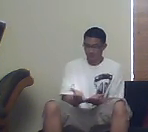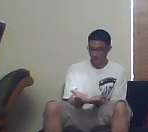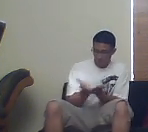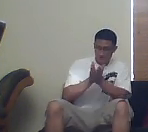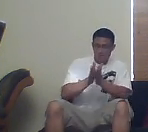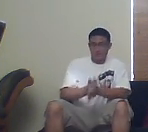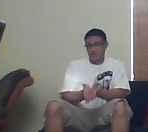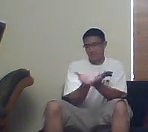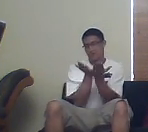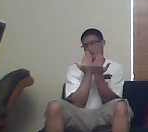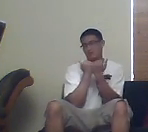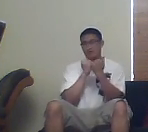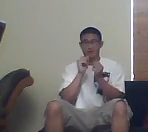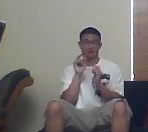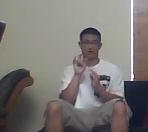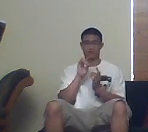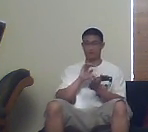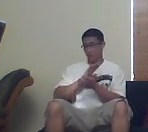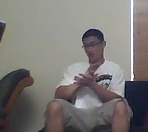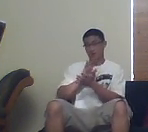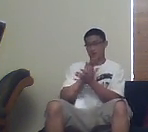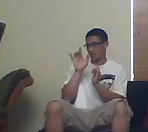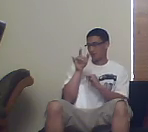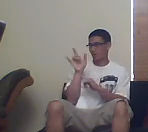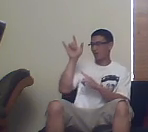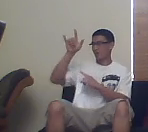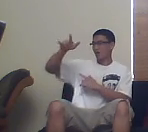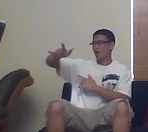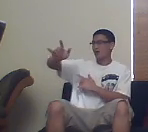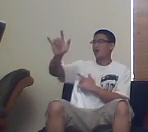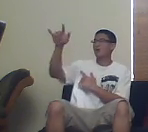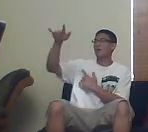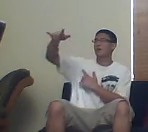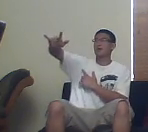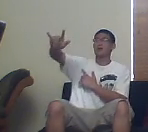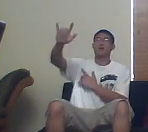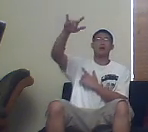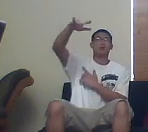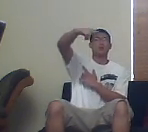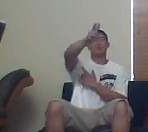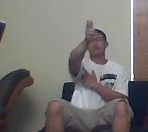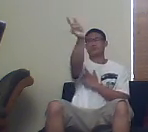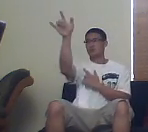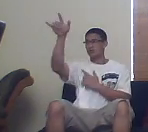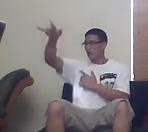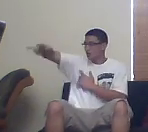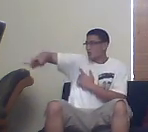So I pulled it up and I flicked it out, picked the arrow on the plane.